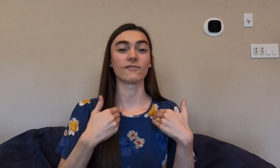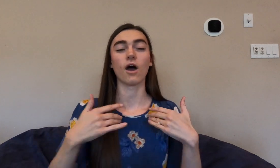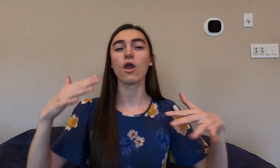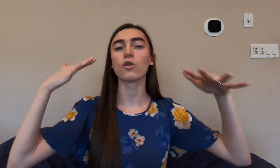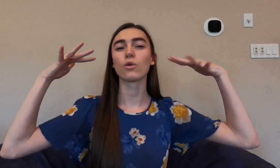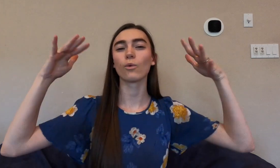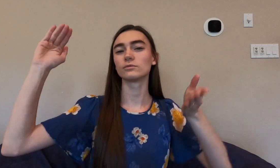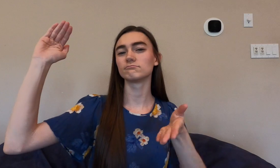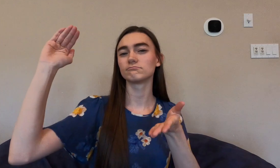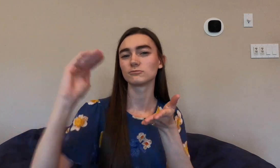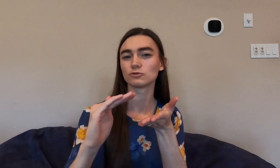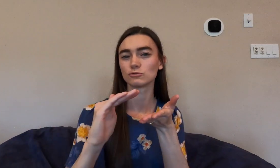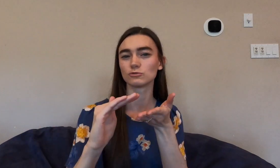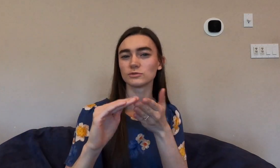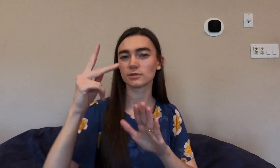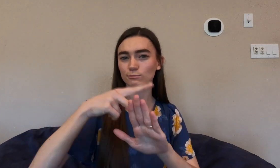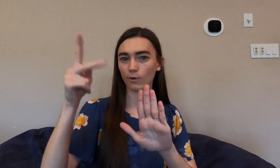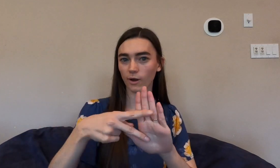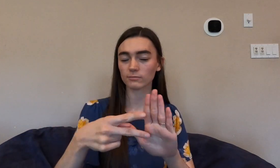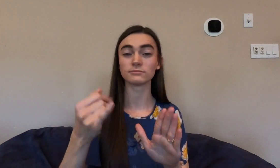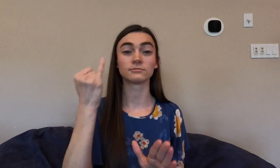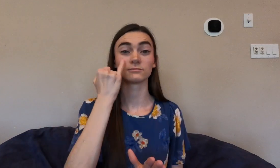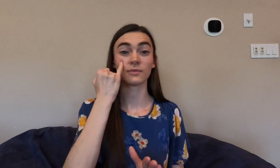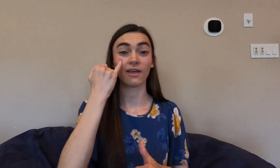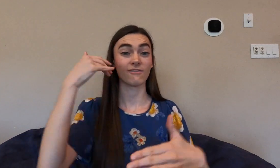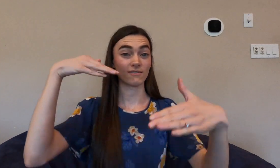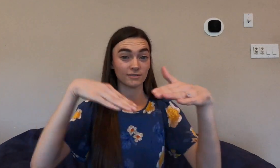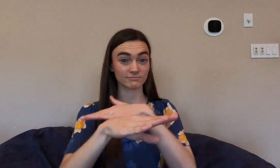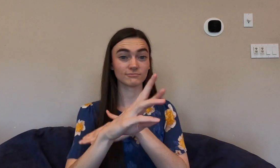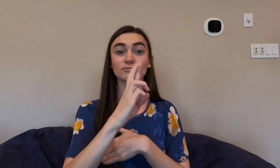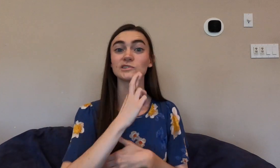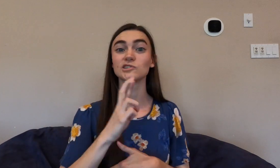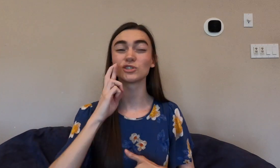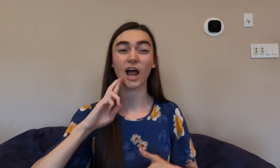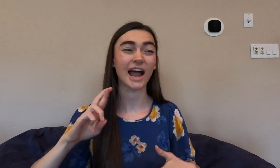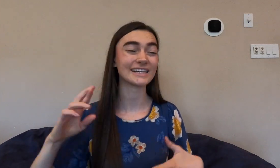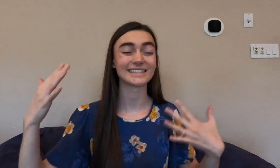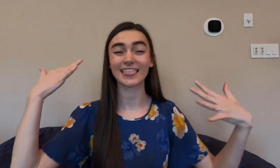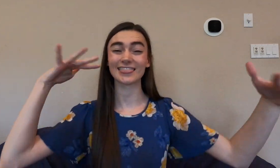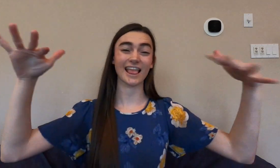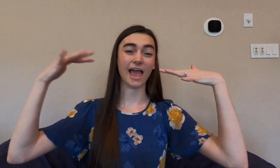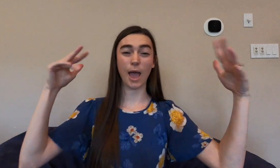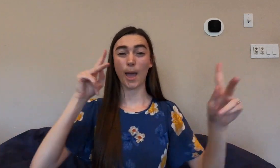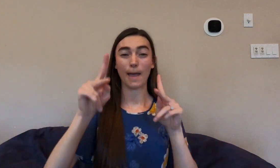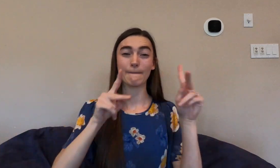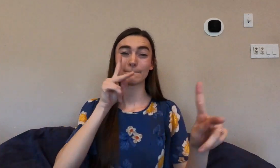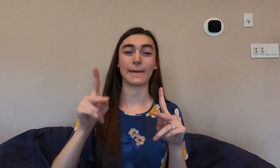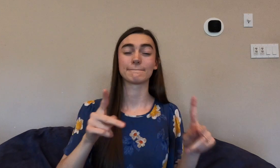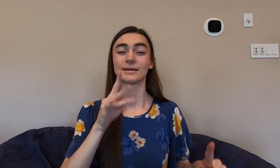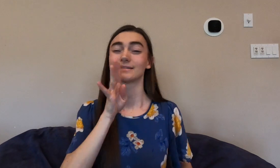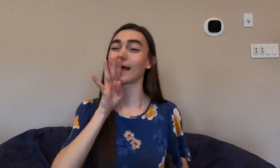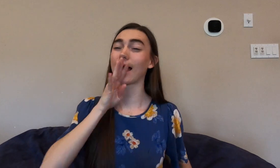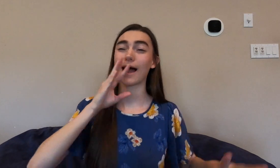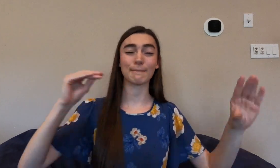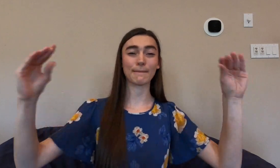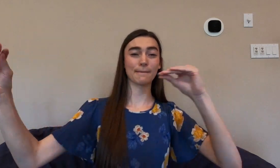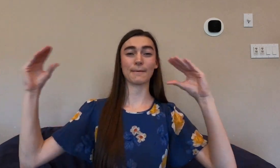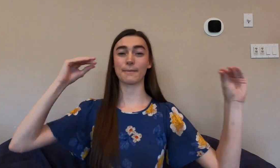there is a noise reduction program. If you enter a restaurant and it's really loud and there's people